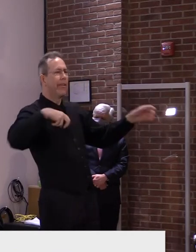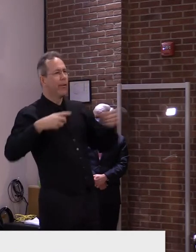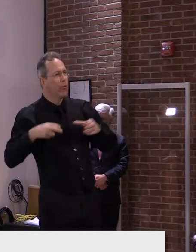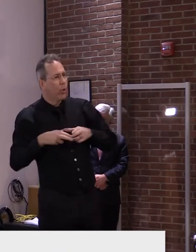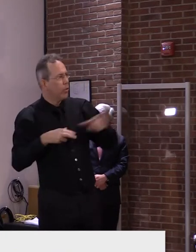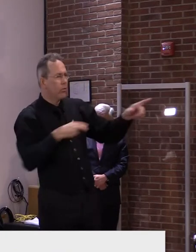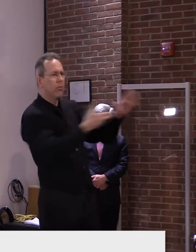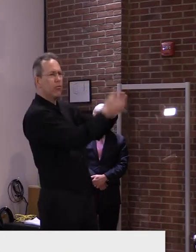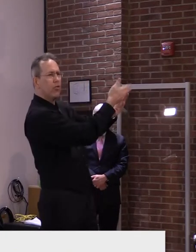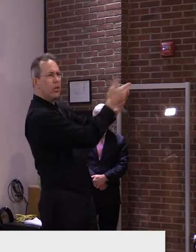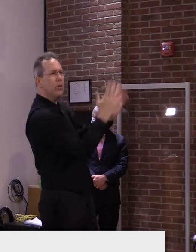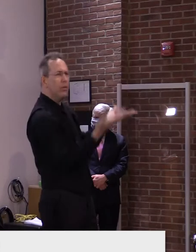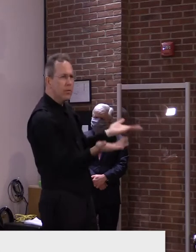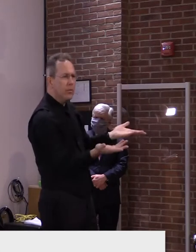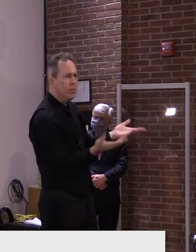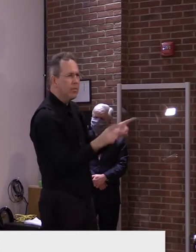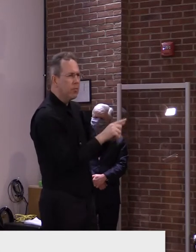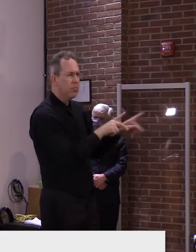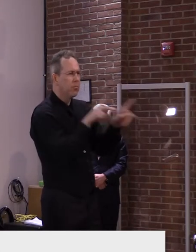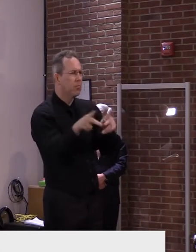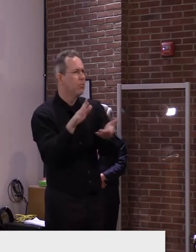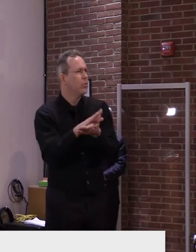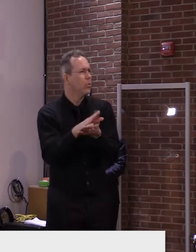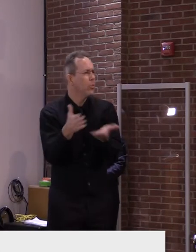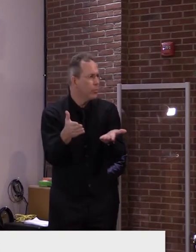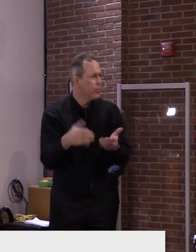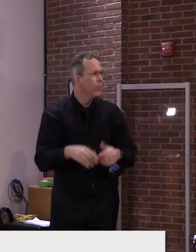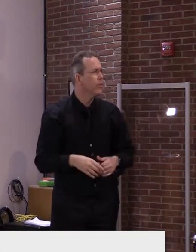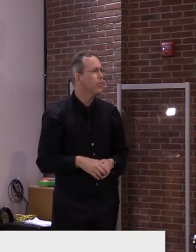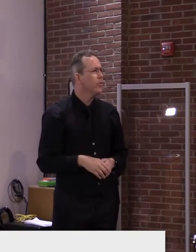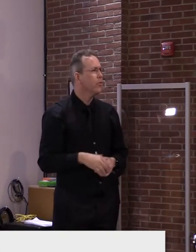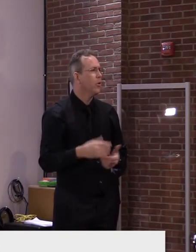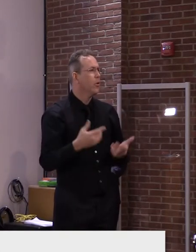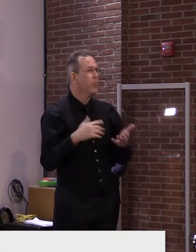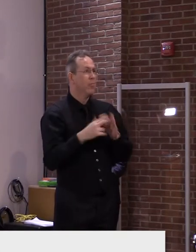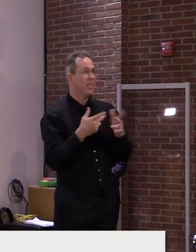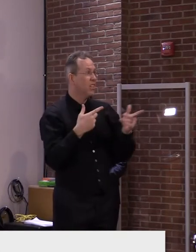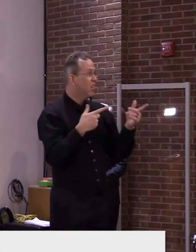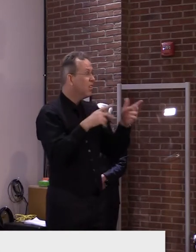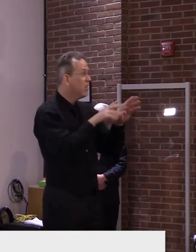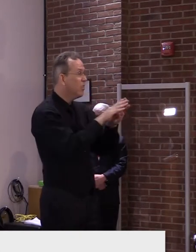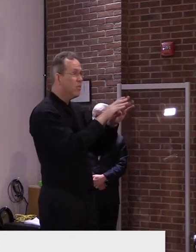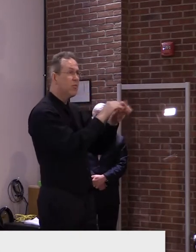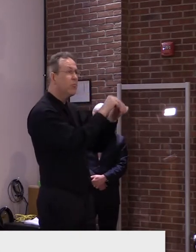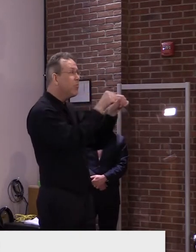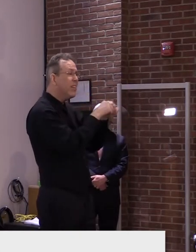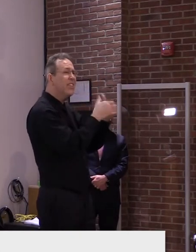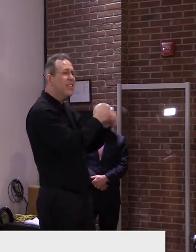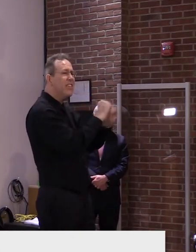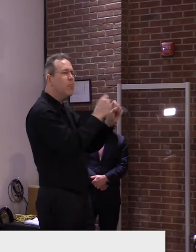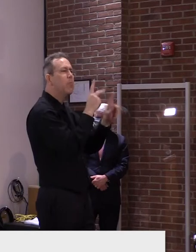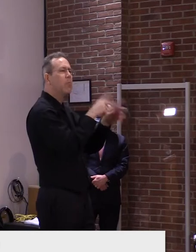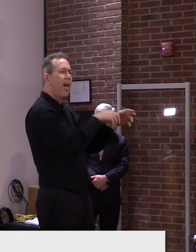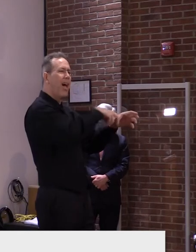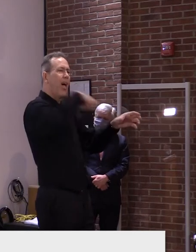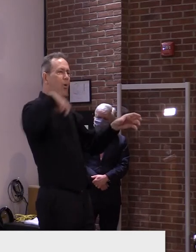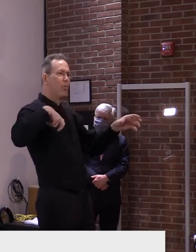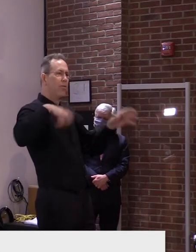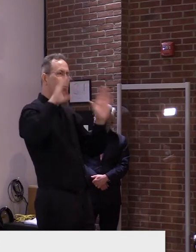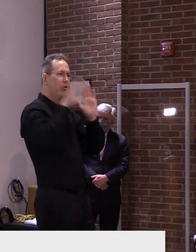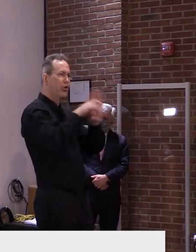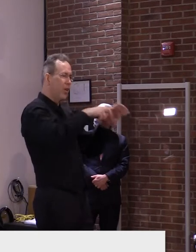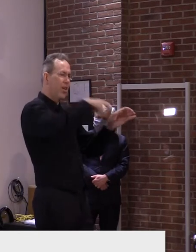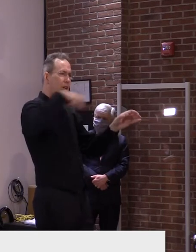that's now been removed from the worksite, that the worksite is, in fact, quite safe. And everybody has been questioned,